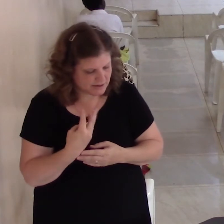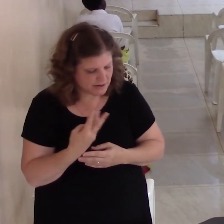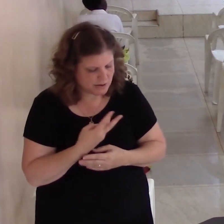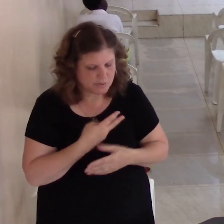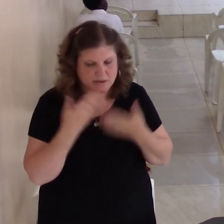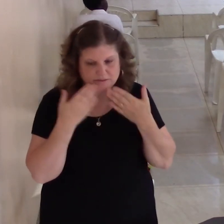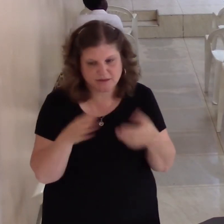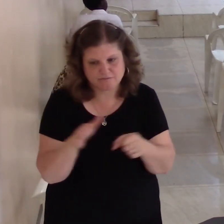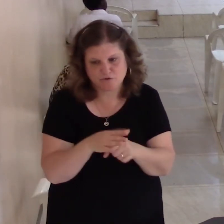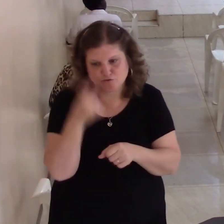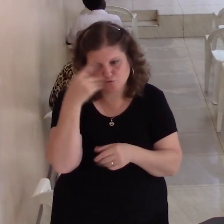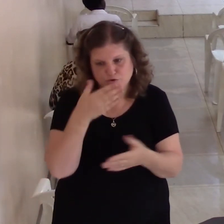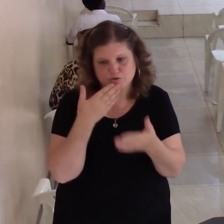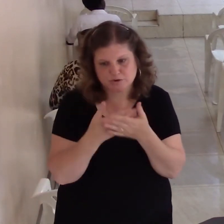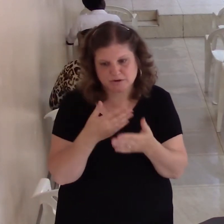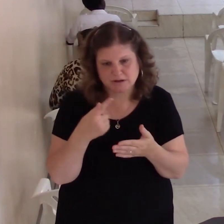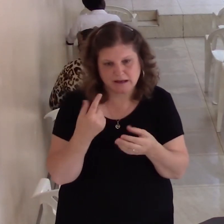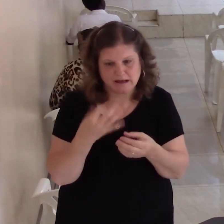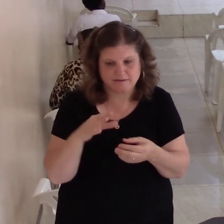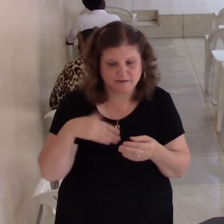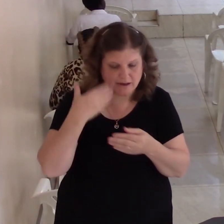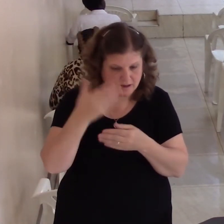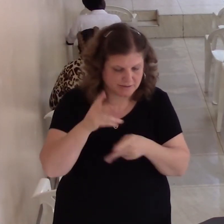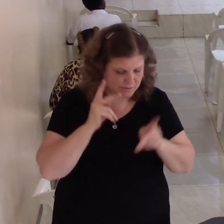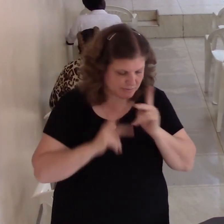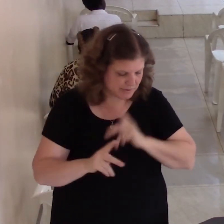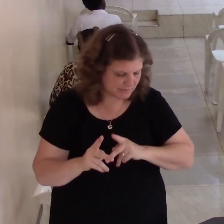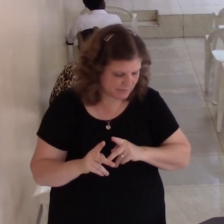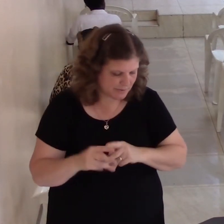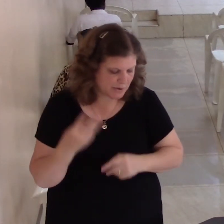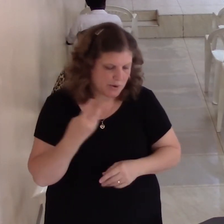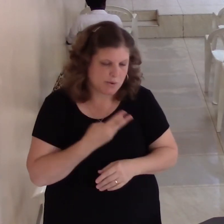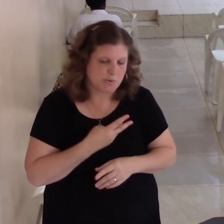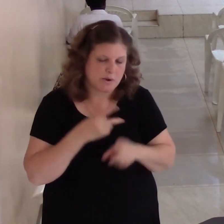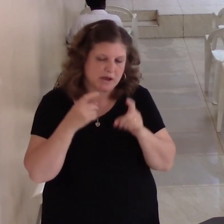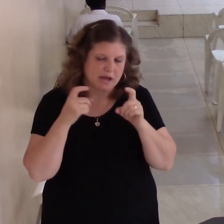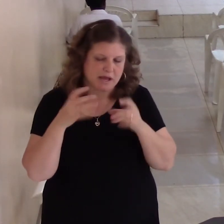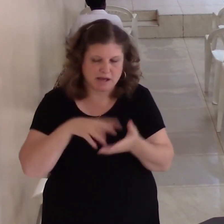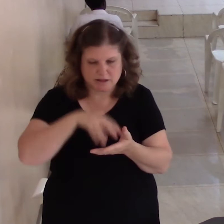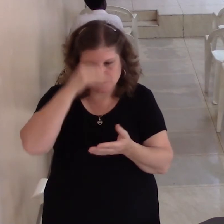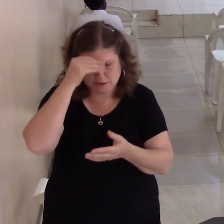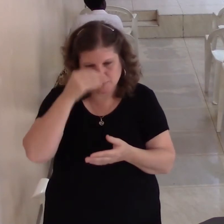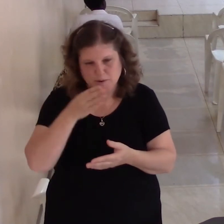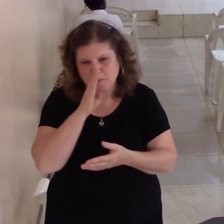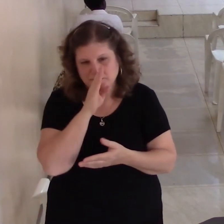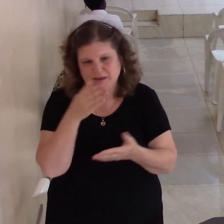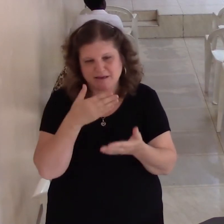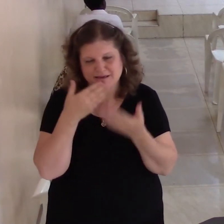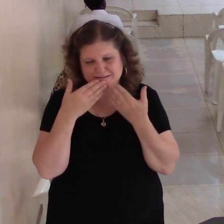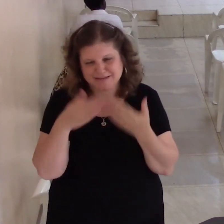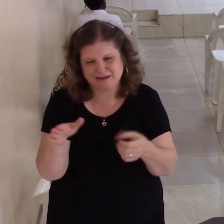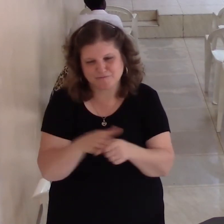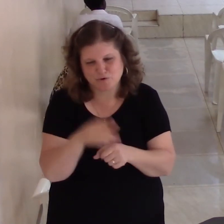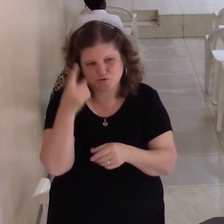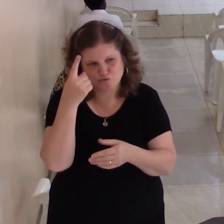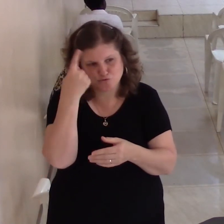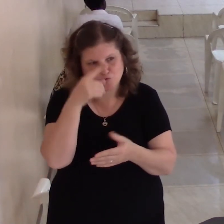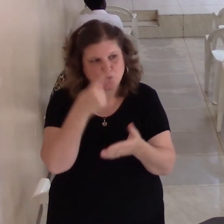others. We're learning to appreciate what God has done for us. Someone here in our church